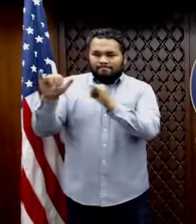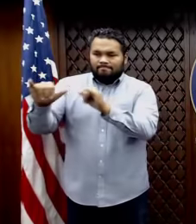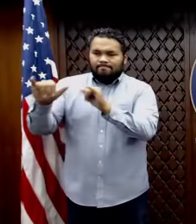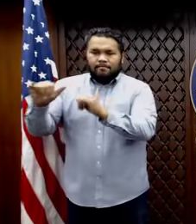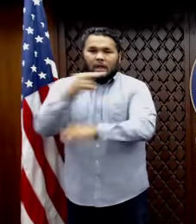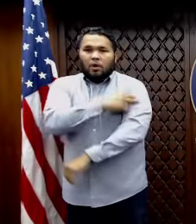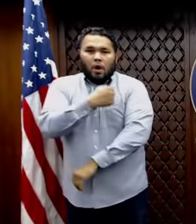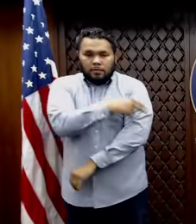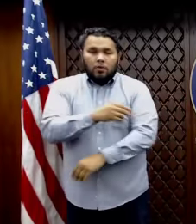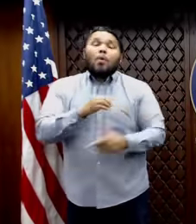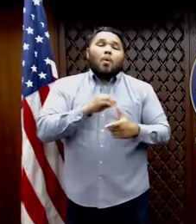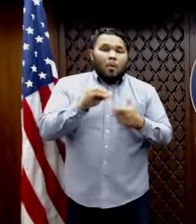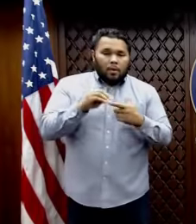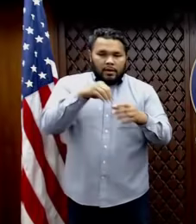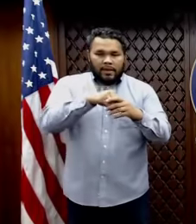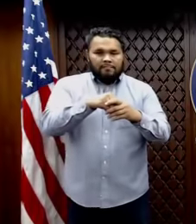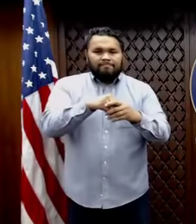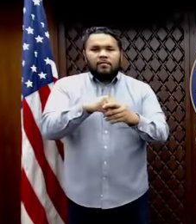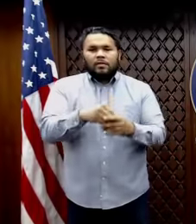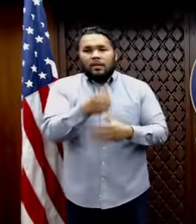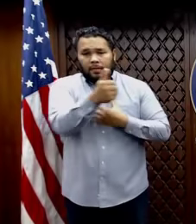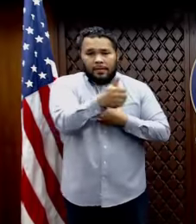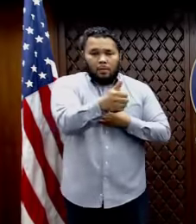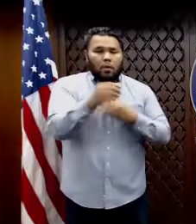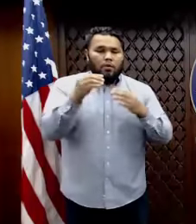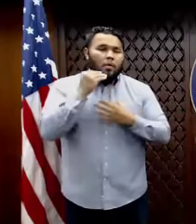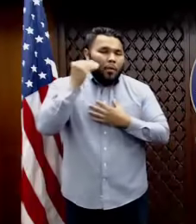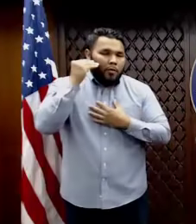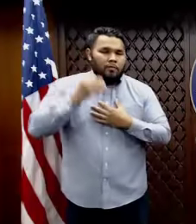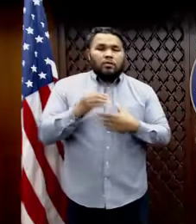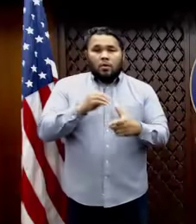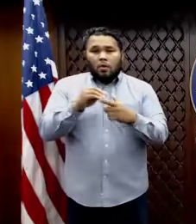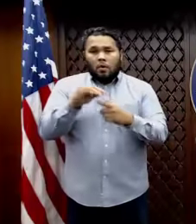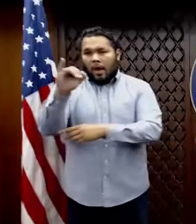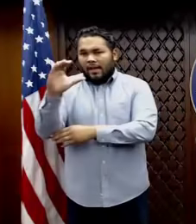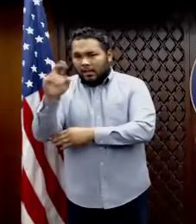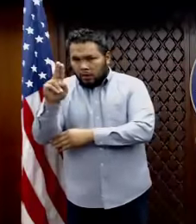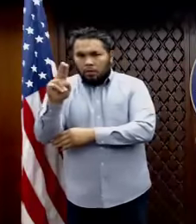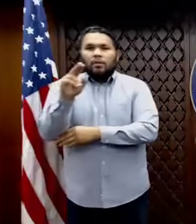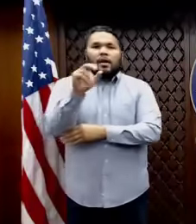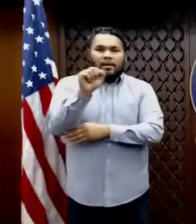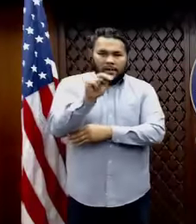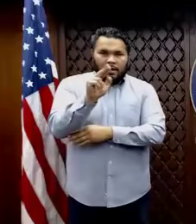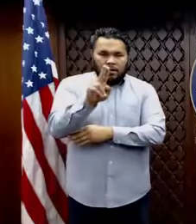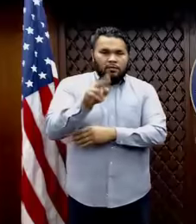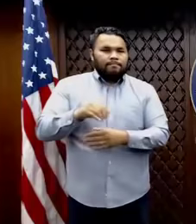or in their home, or at the ICU and SNU. That's it.